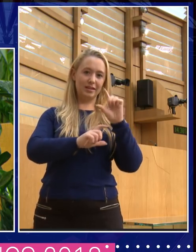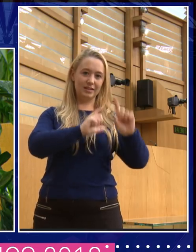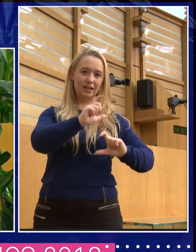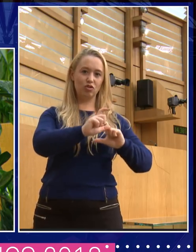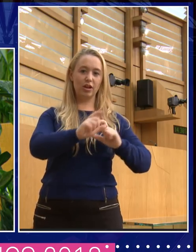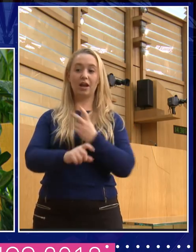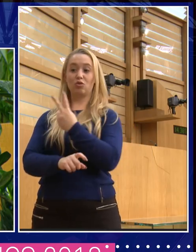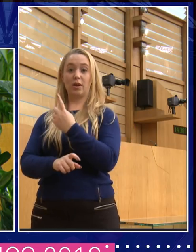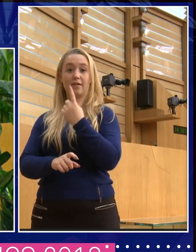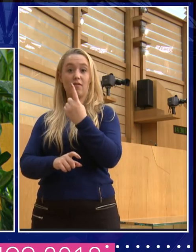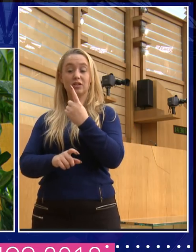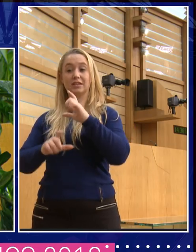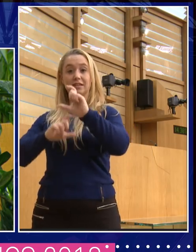a better time to be me, I think.